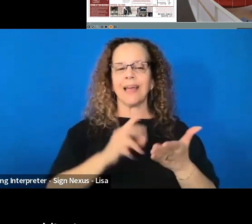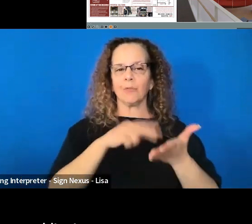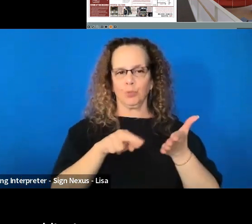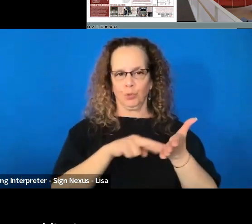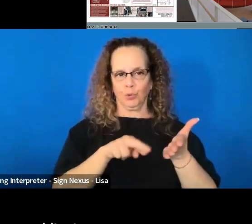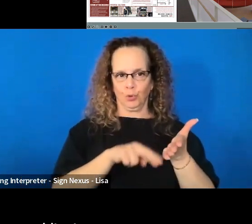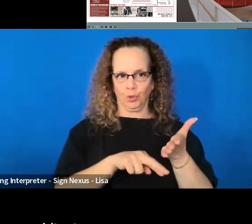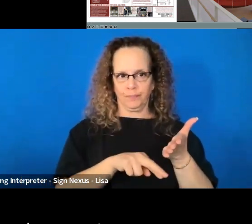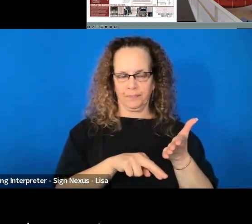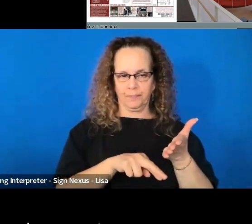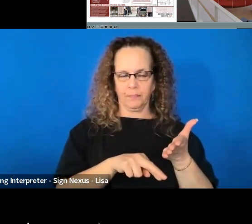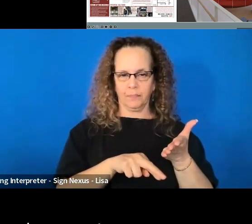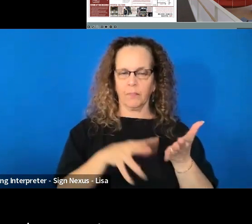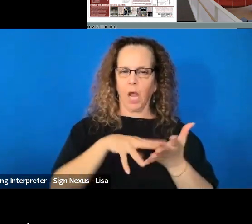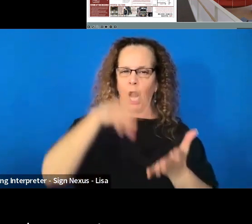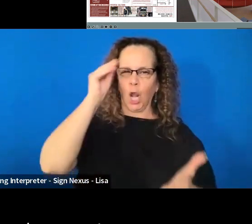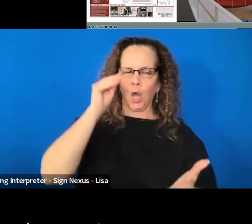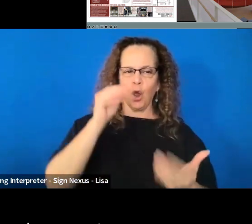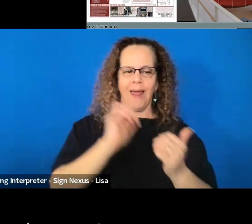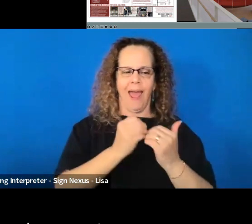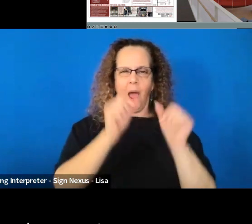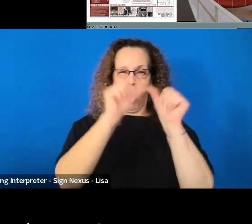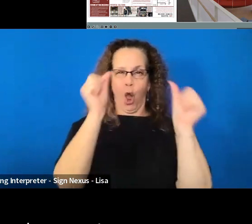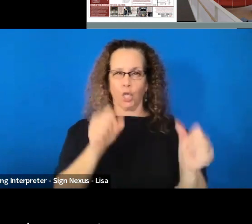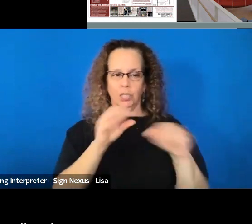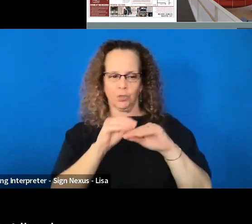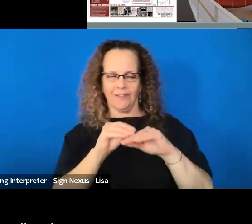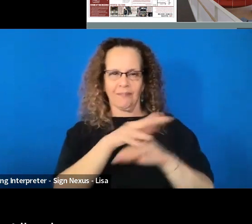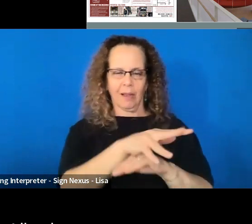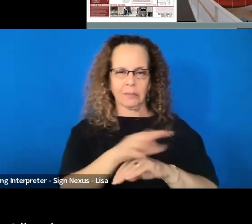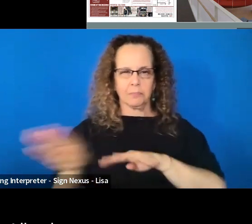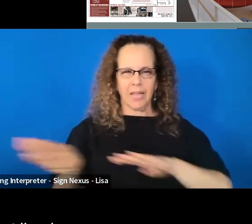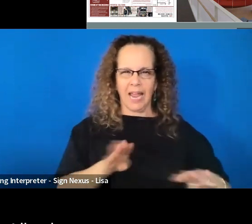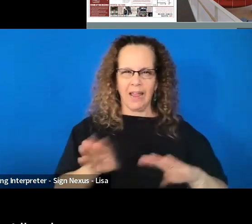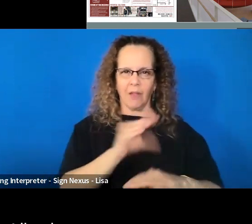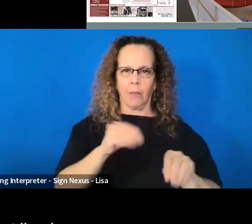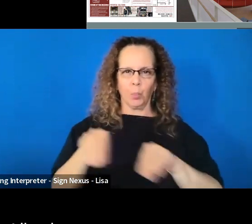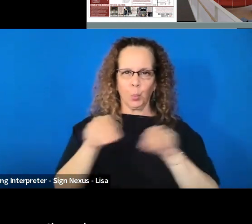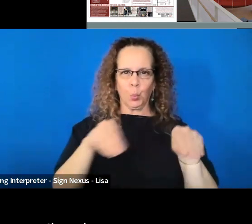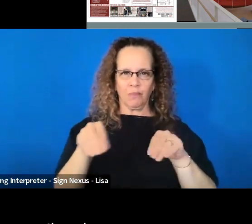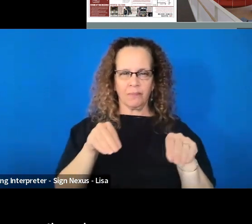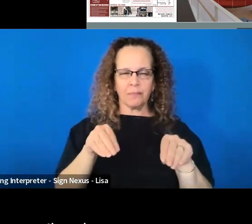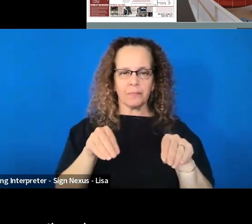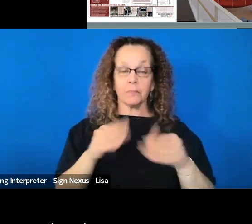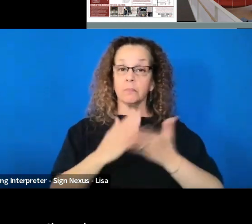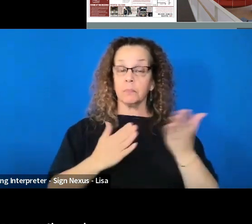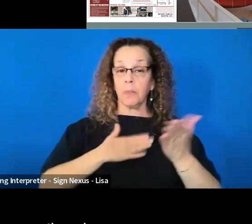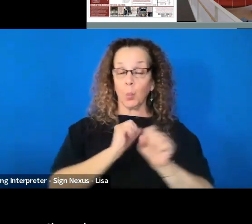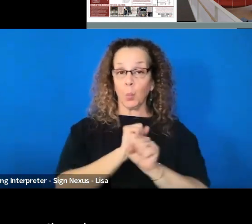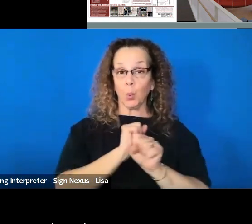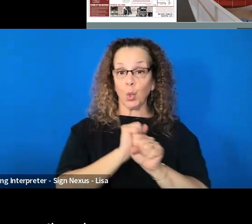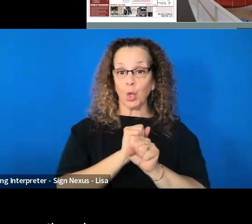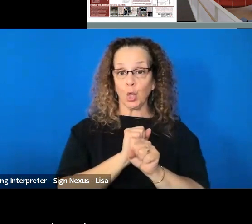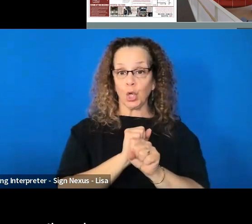how architecture affects human behavior and movement. Some of the work that I've done, again, which Bess has